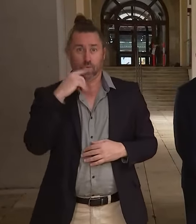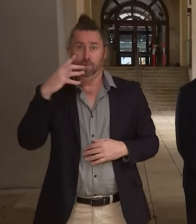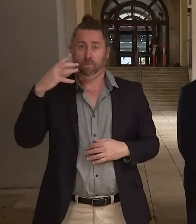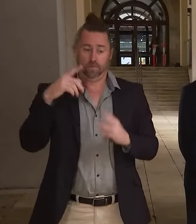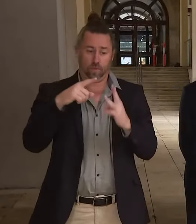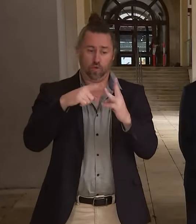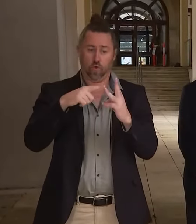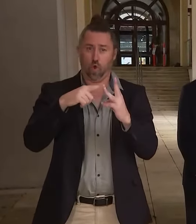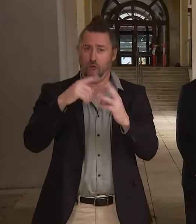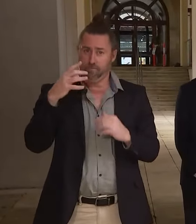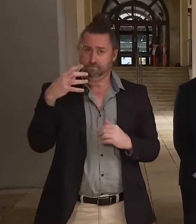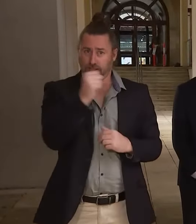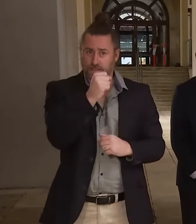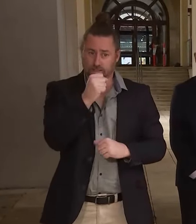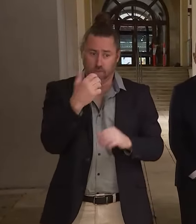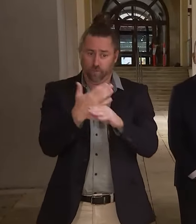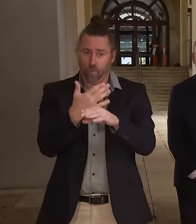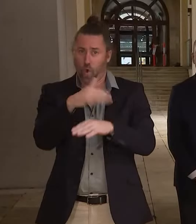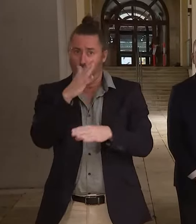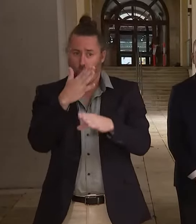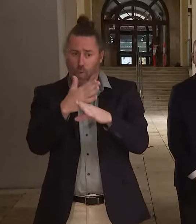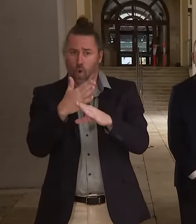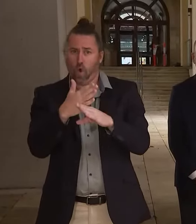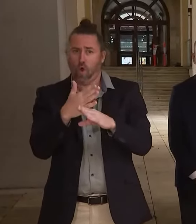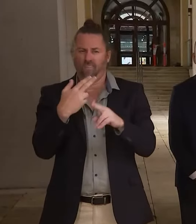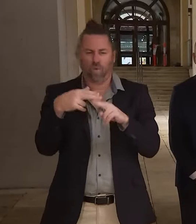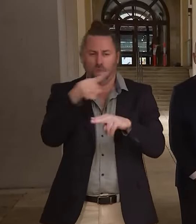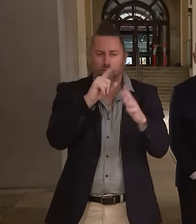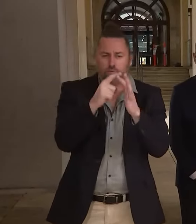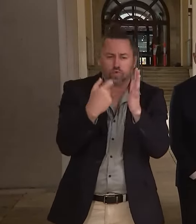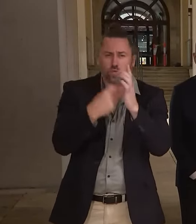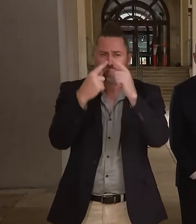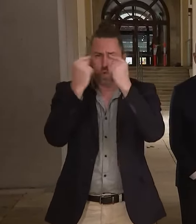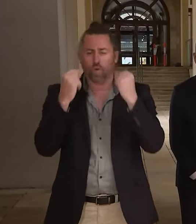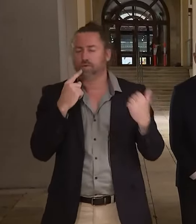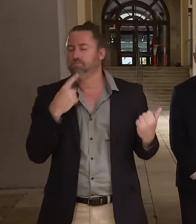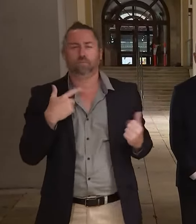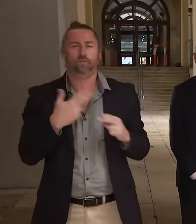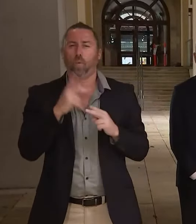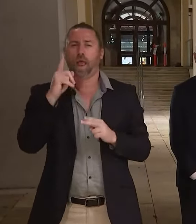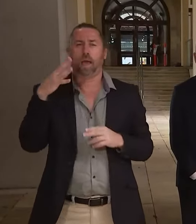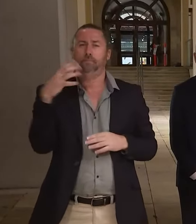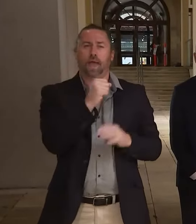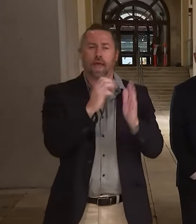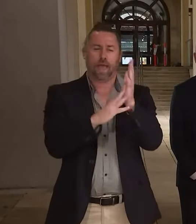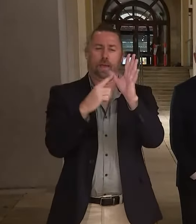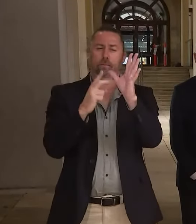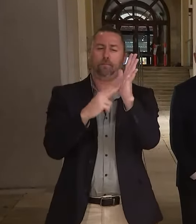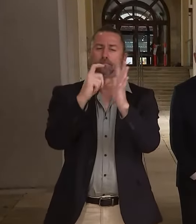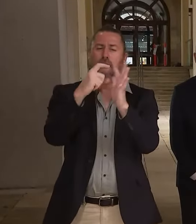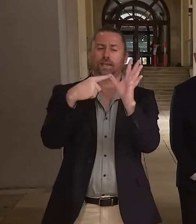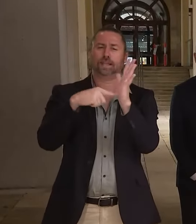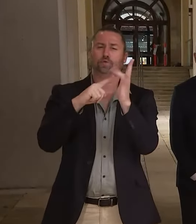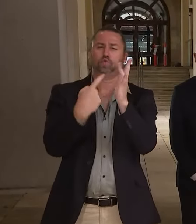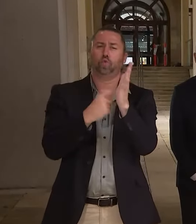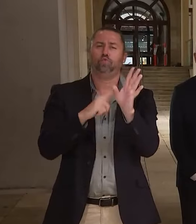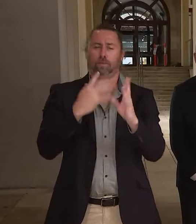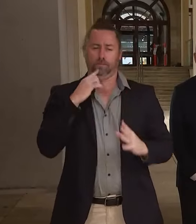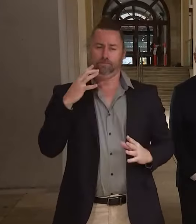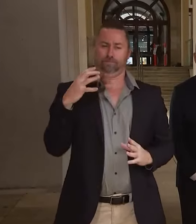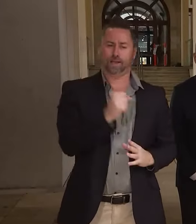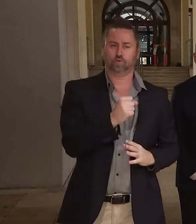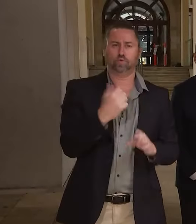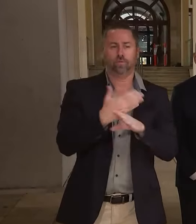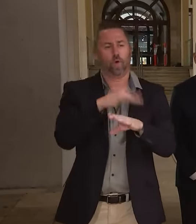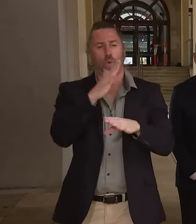We're not mandating the third doses at the moment. You know, people are coming out and getting their third doses as quickly as possible.